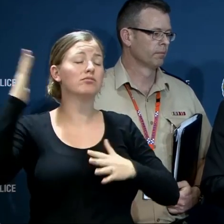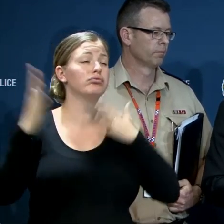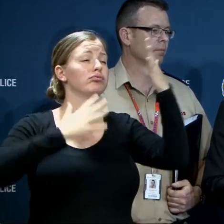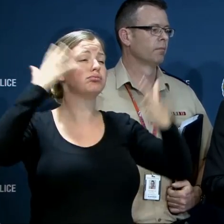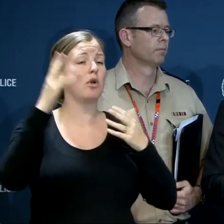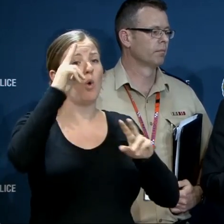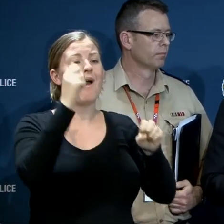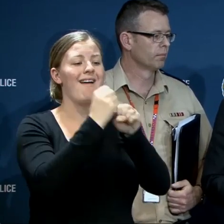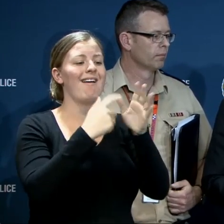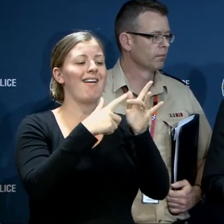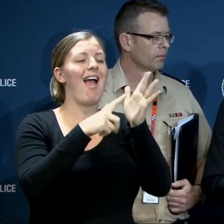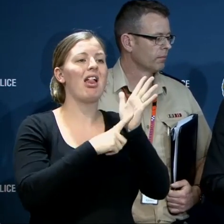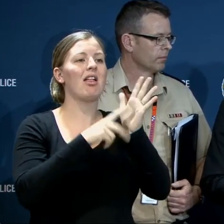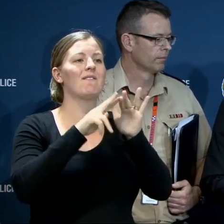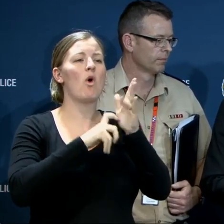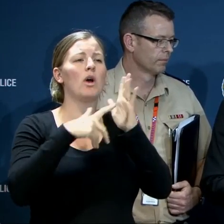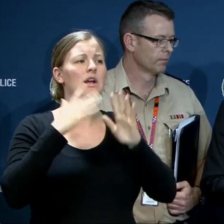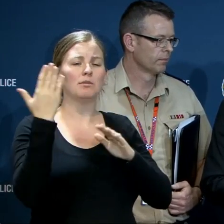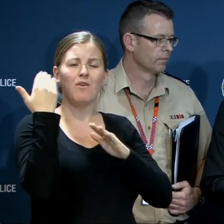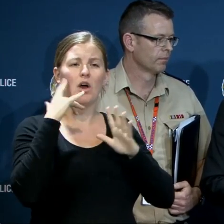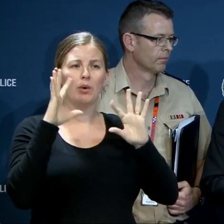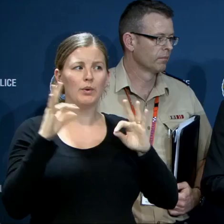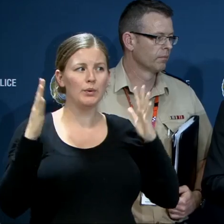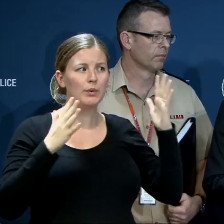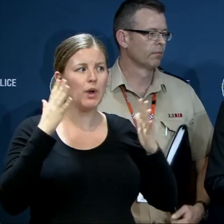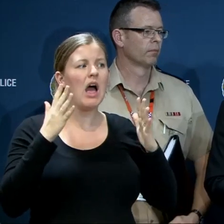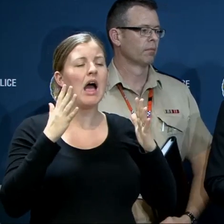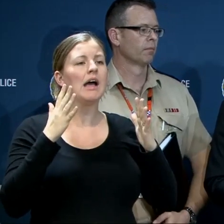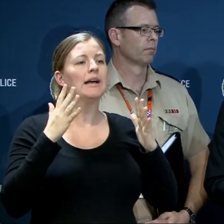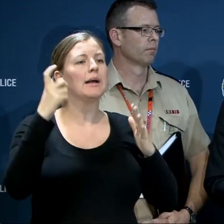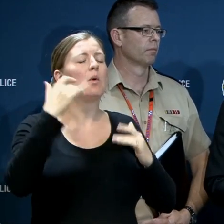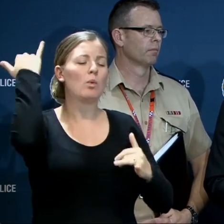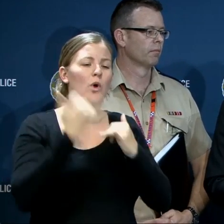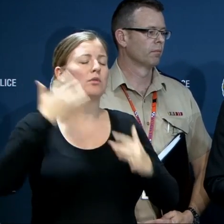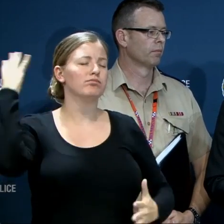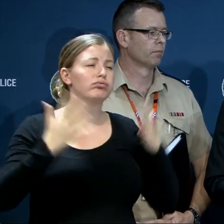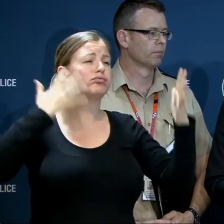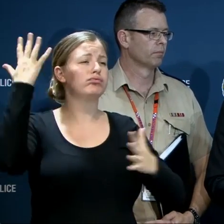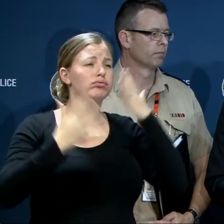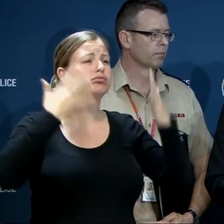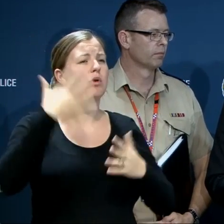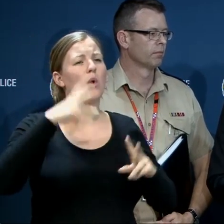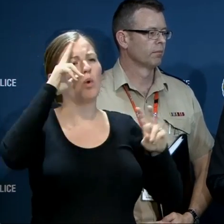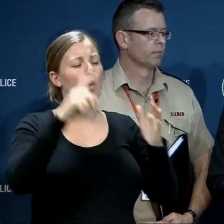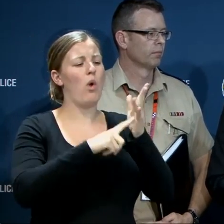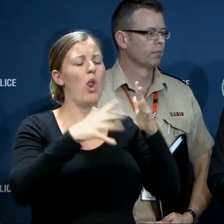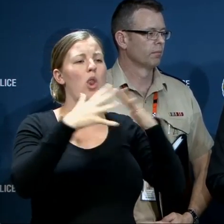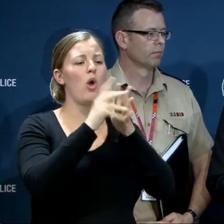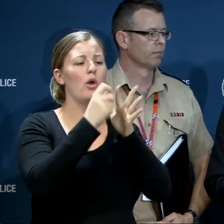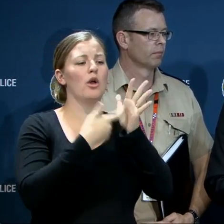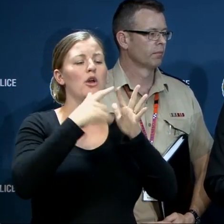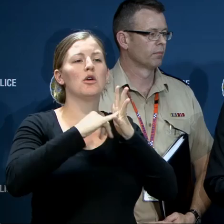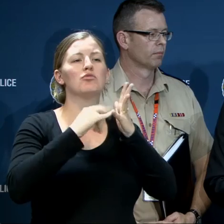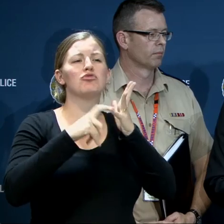again so we did have a bit of a lull. We're now seeing those winds increase. Those winds are increasing in response to a low pressure cell intensifying